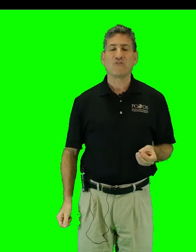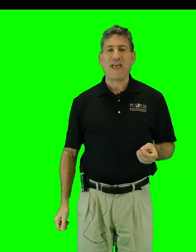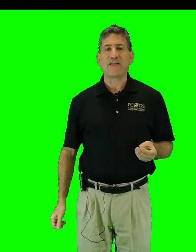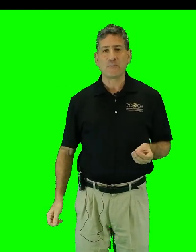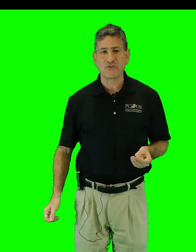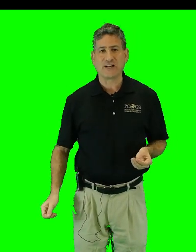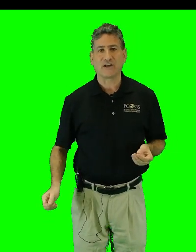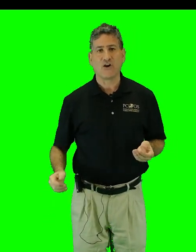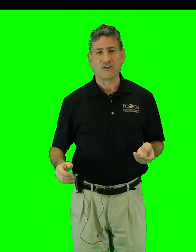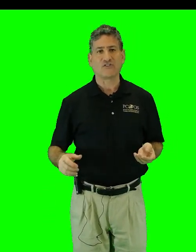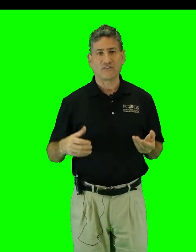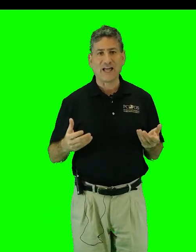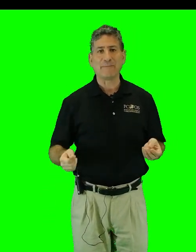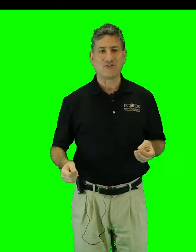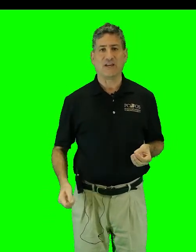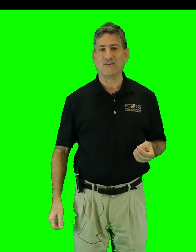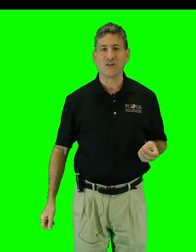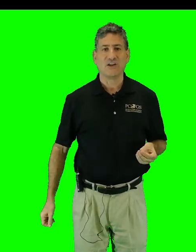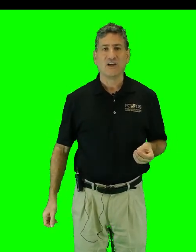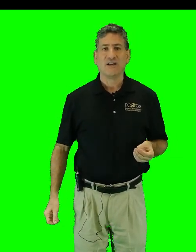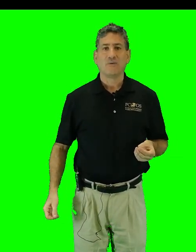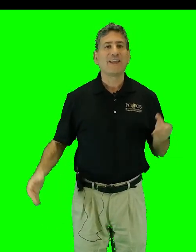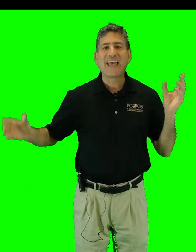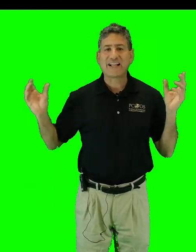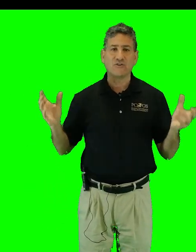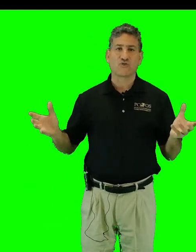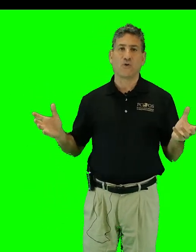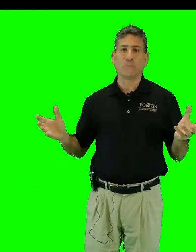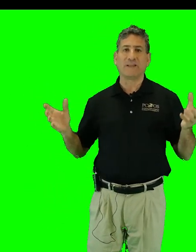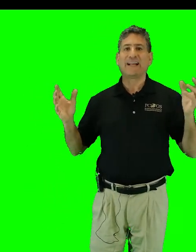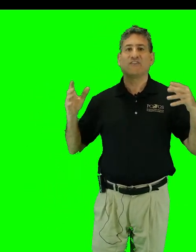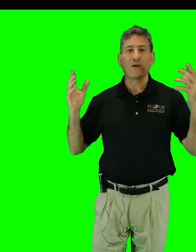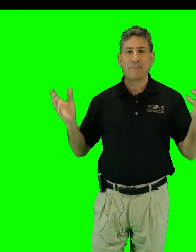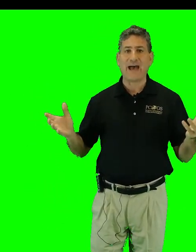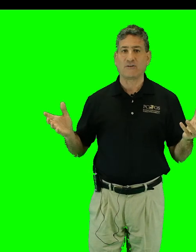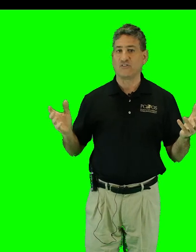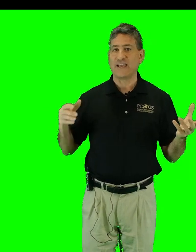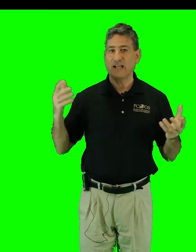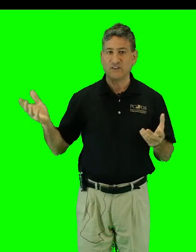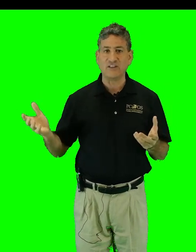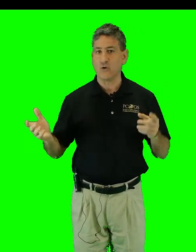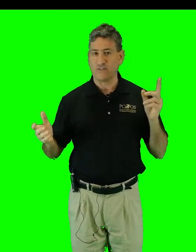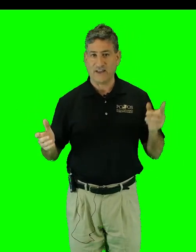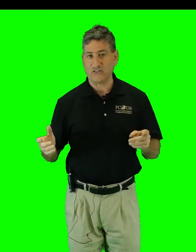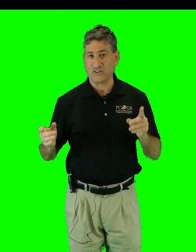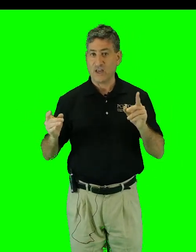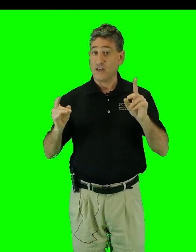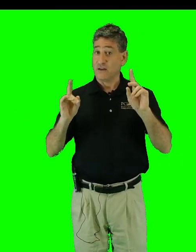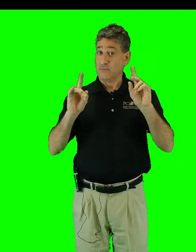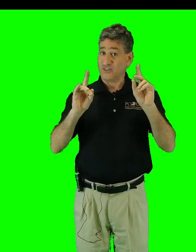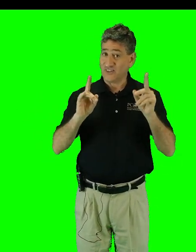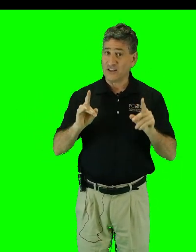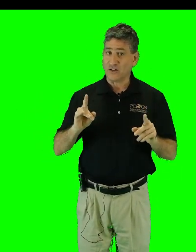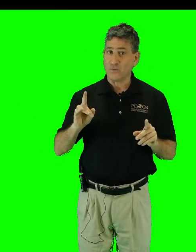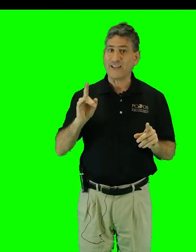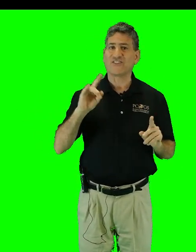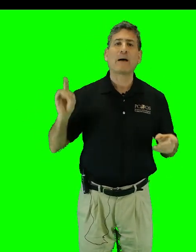of anthropogenic causes of climate change. We can't control planetary patterns like El Nino events. But still, we can stop